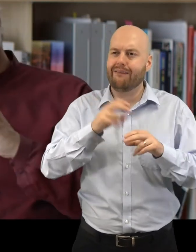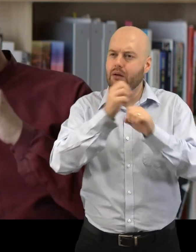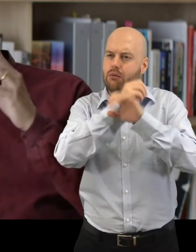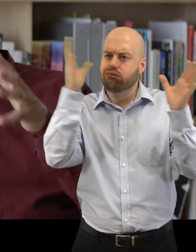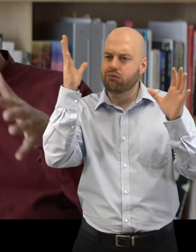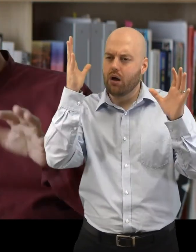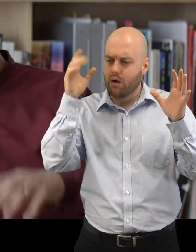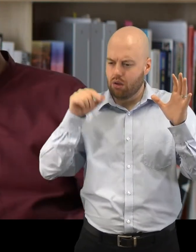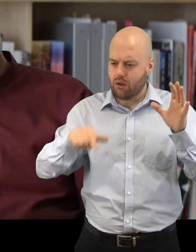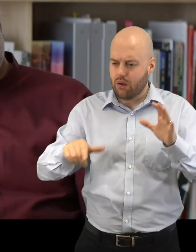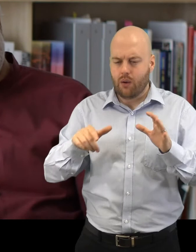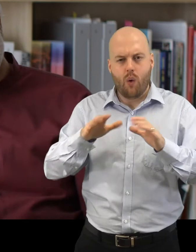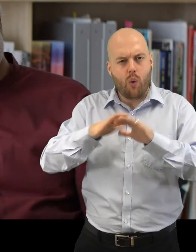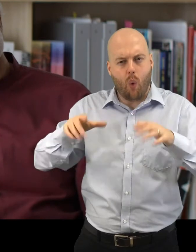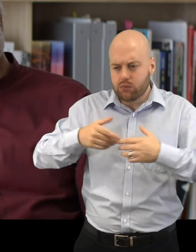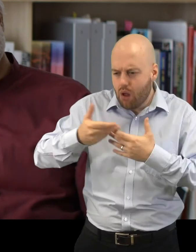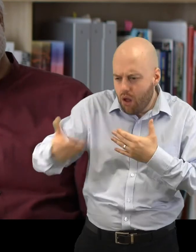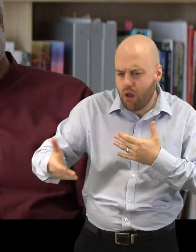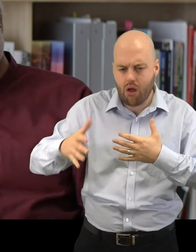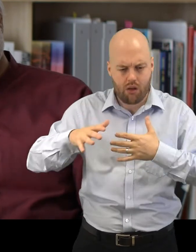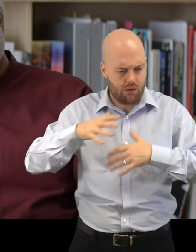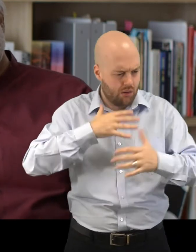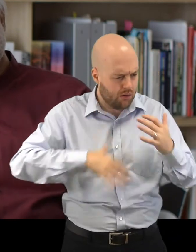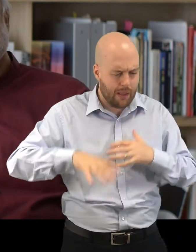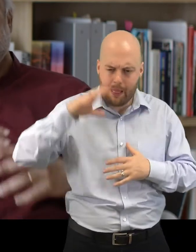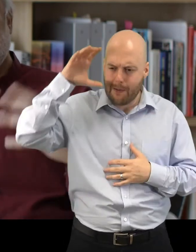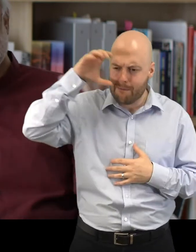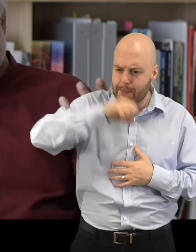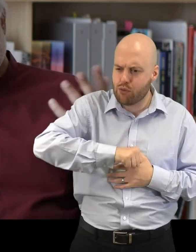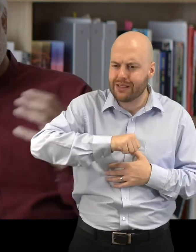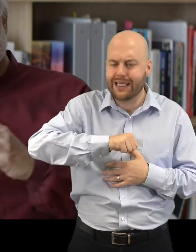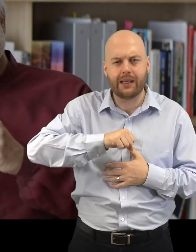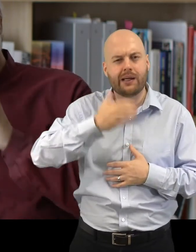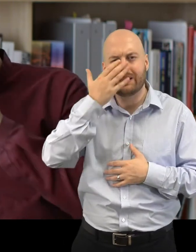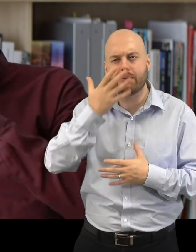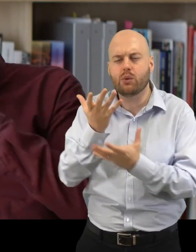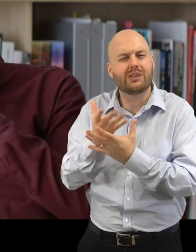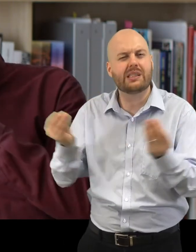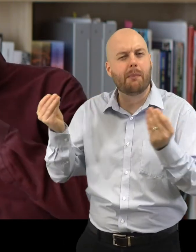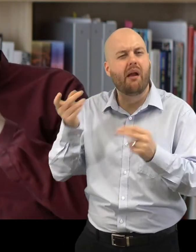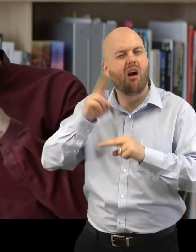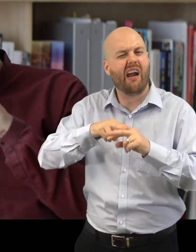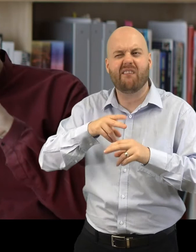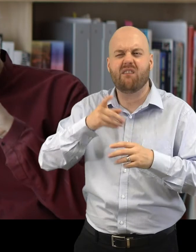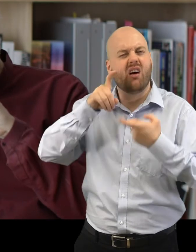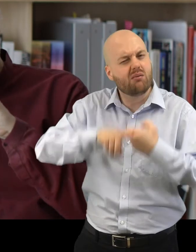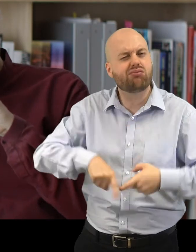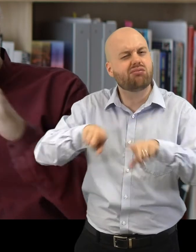dissolves in the water of the bay where it's immersed, any memory of that spectacle kind of disappears. So these